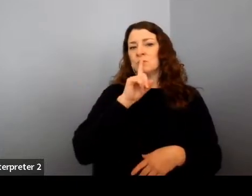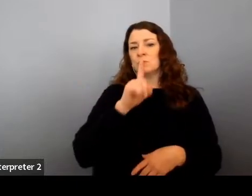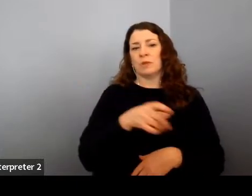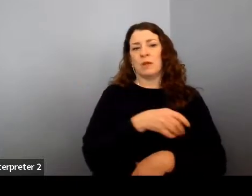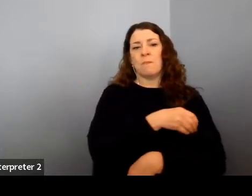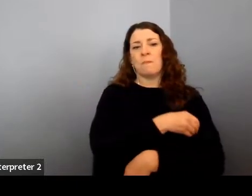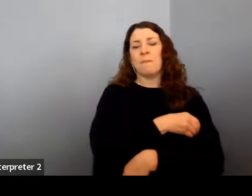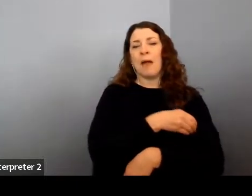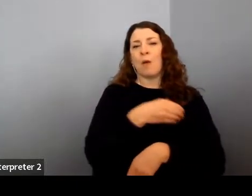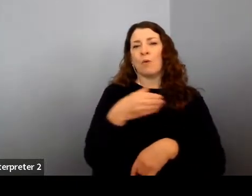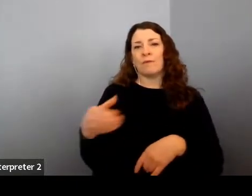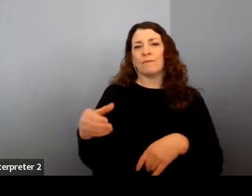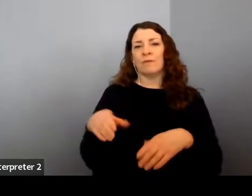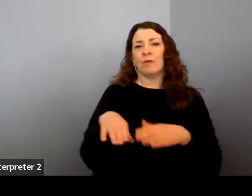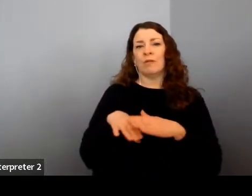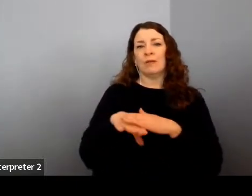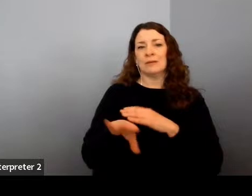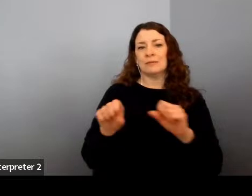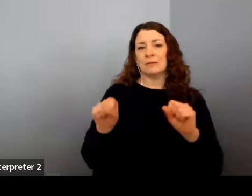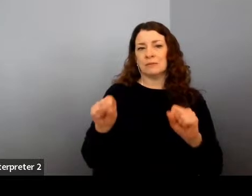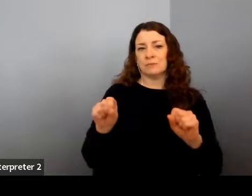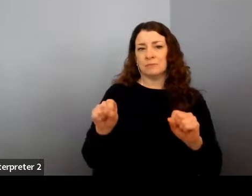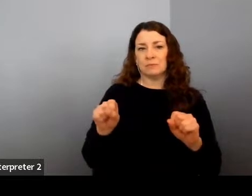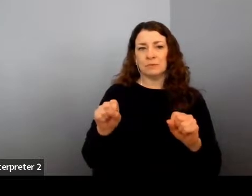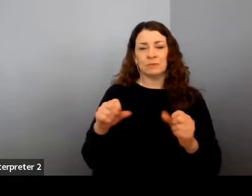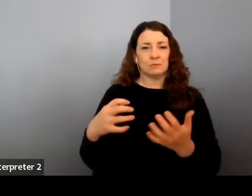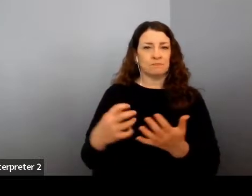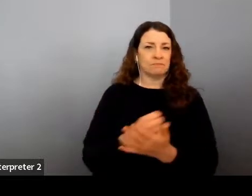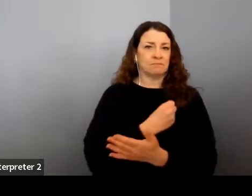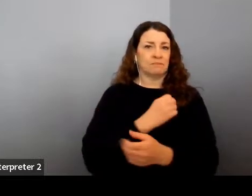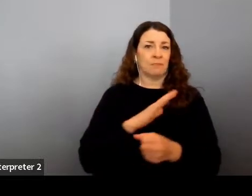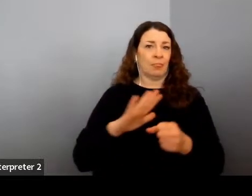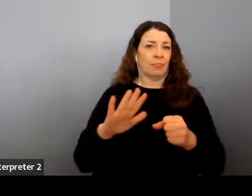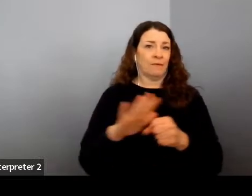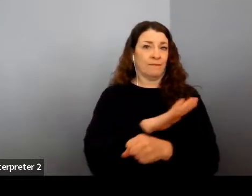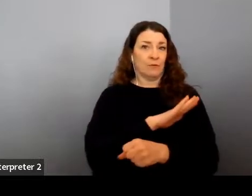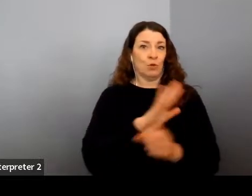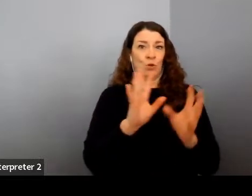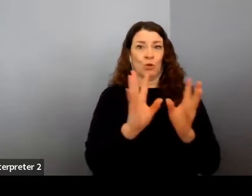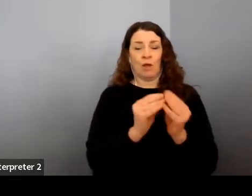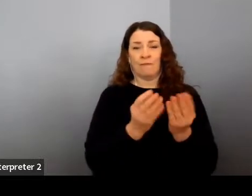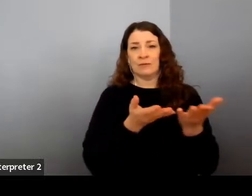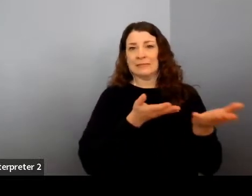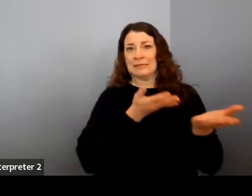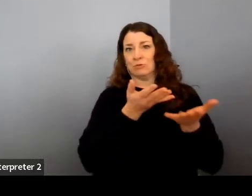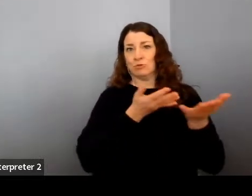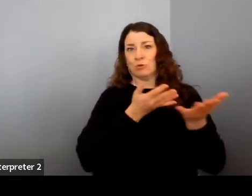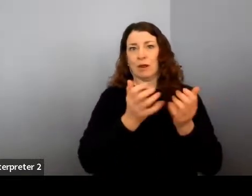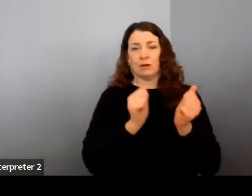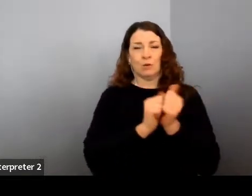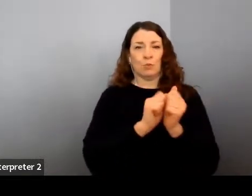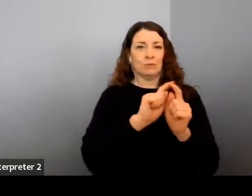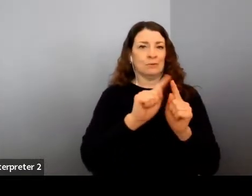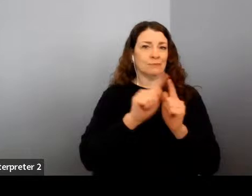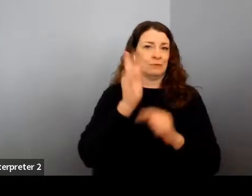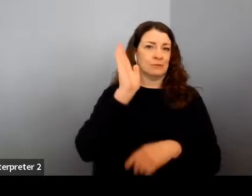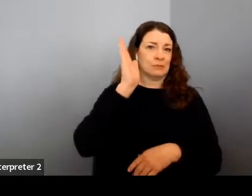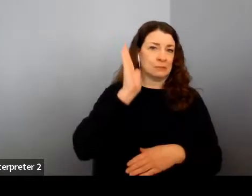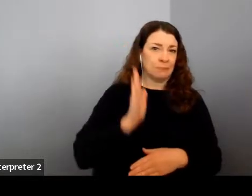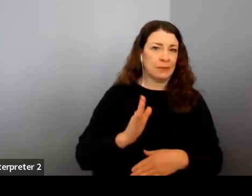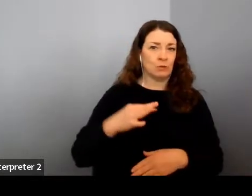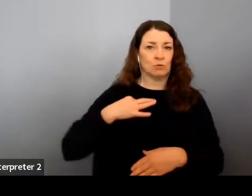me. It gave me a chance to kind of spend the full conference circuit interacting with the broadest possible set of speakers, volunteers,